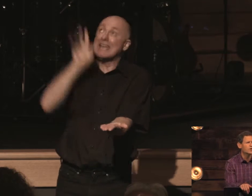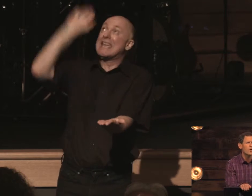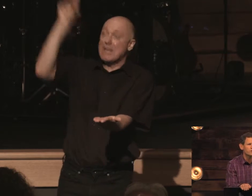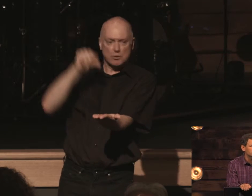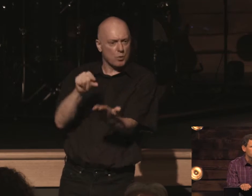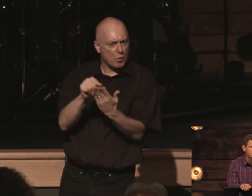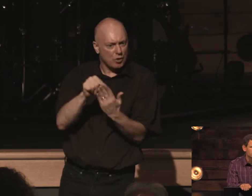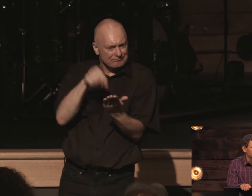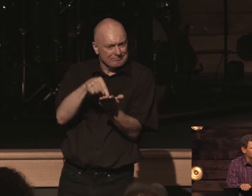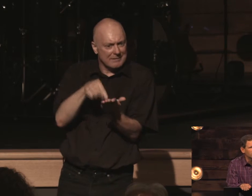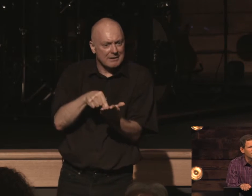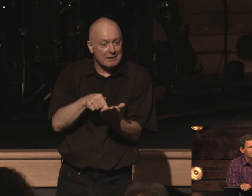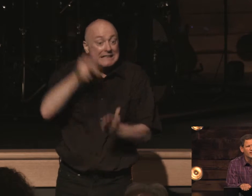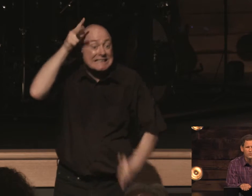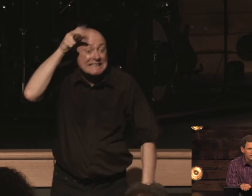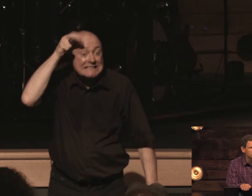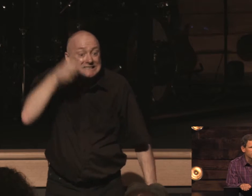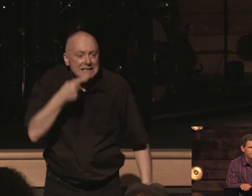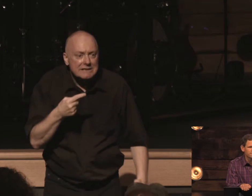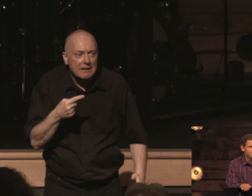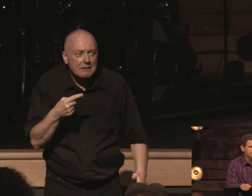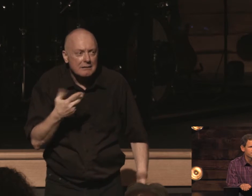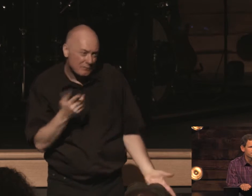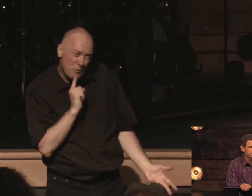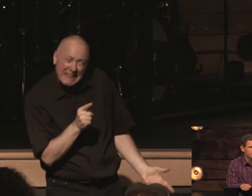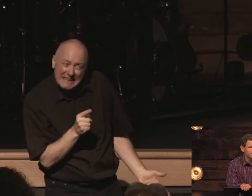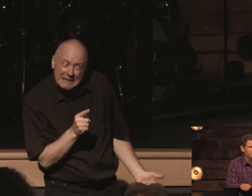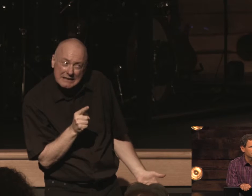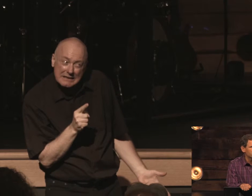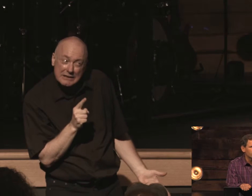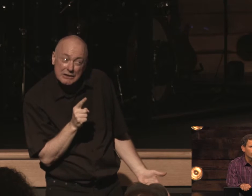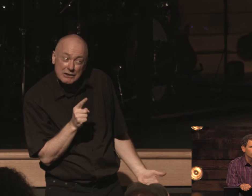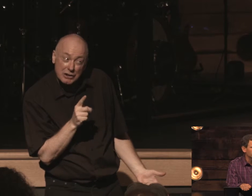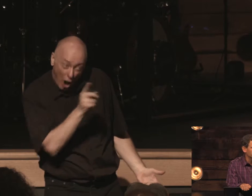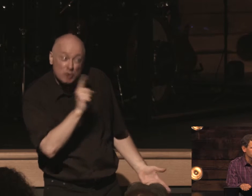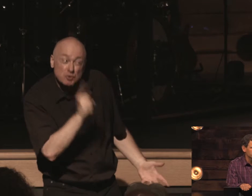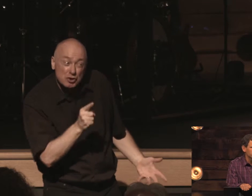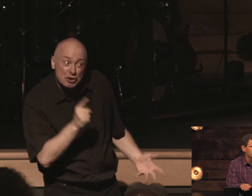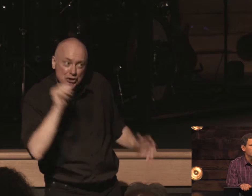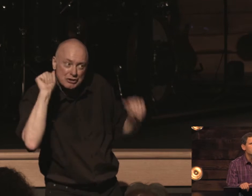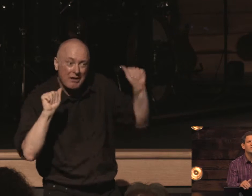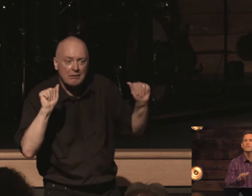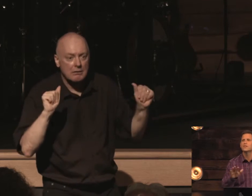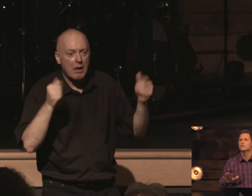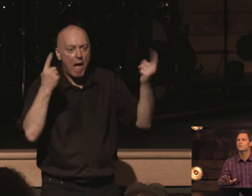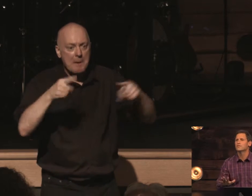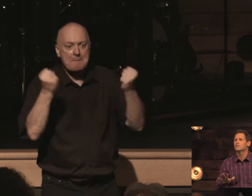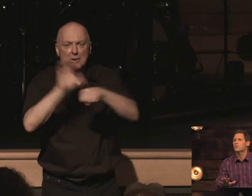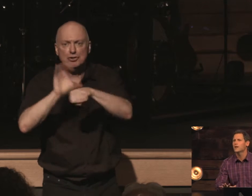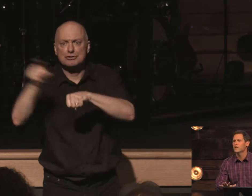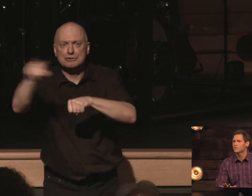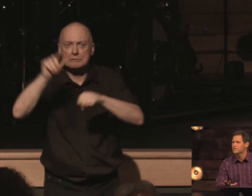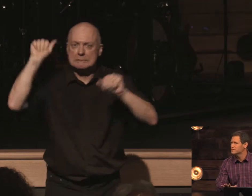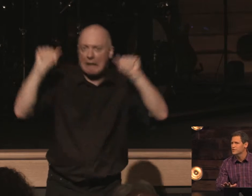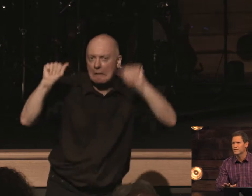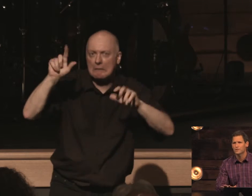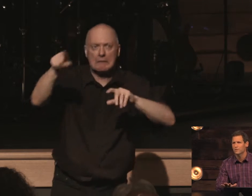notice notice satan says did god really say it's happening all around us this this this is why love and this series is so